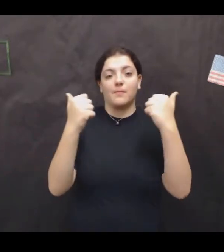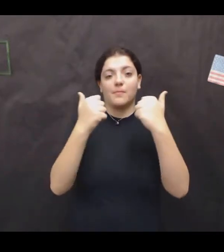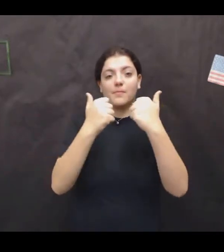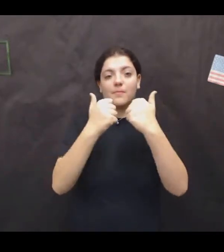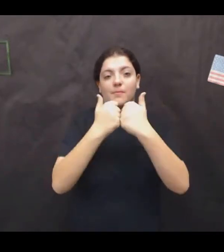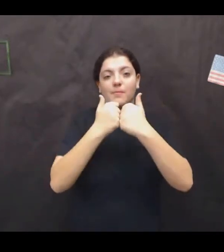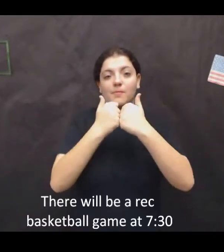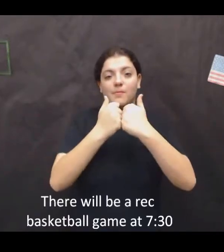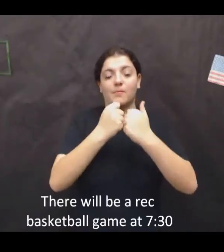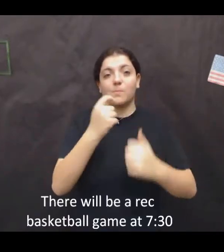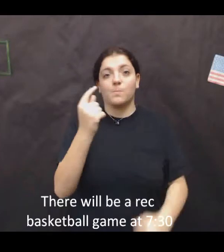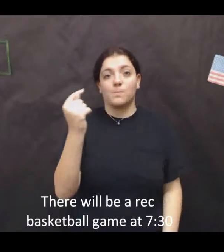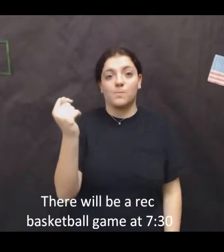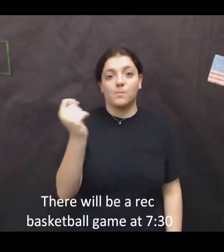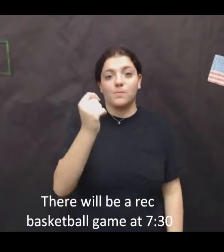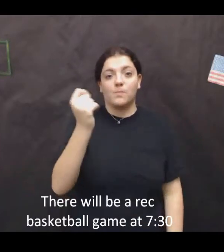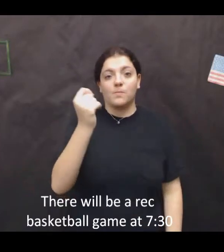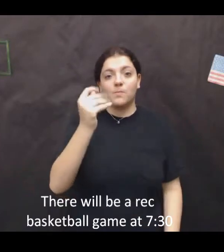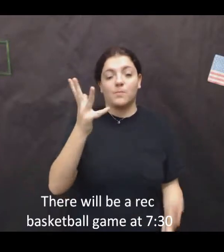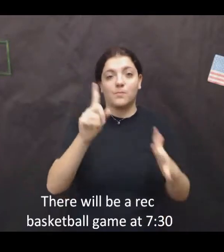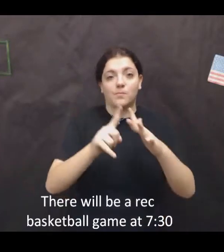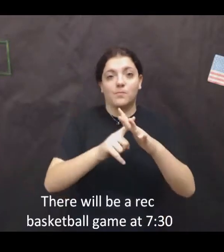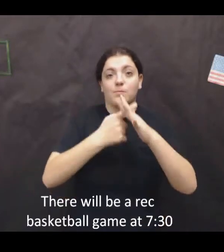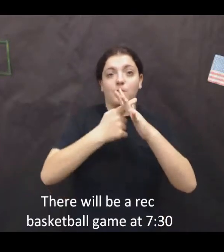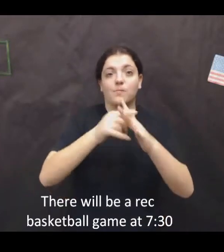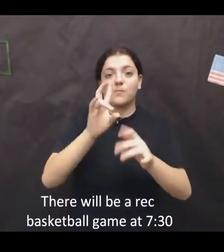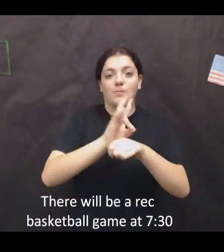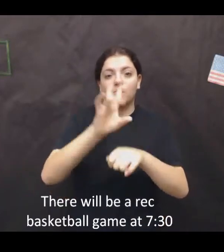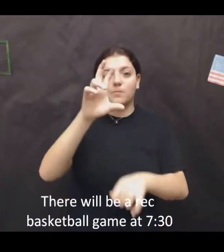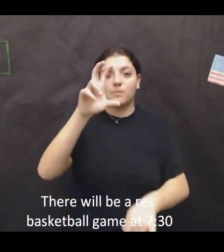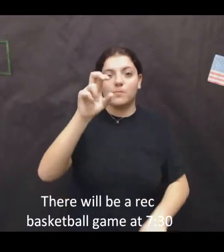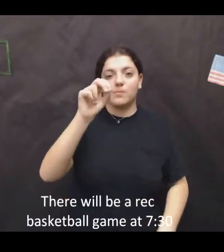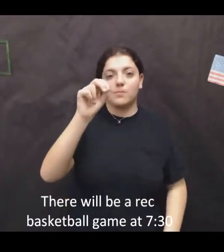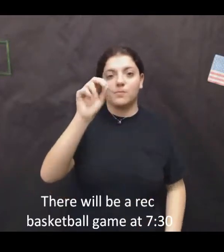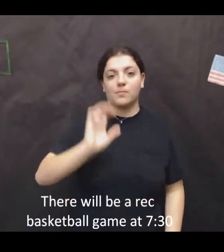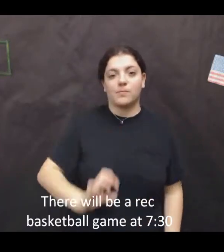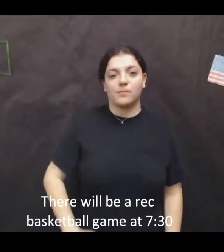There will be a rec basketball game at 7.30